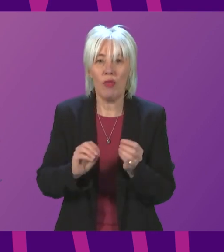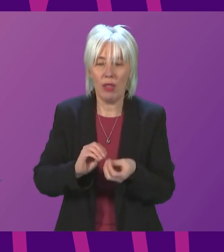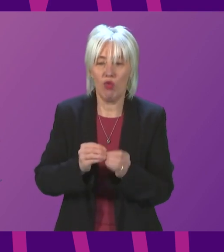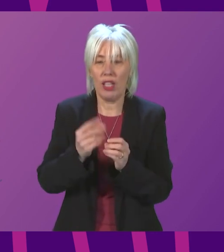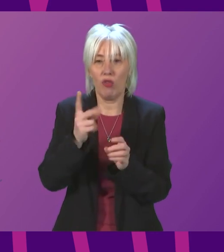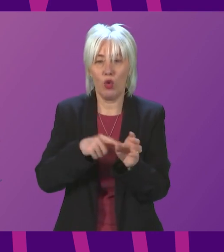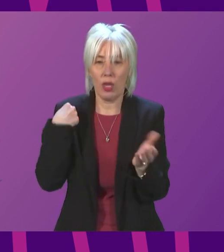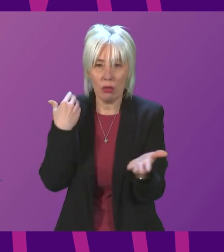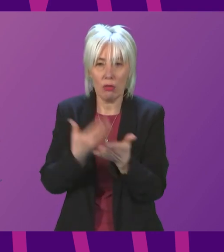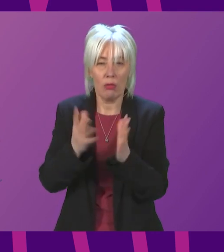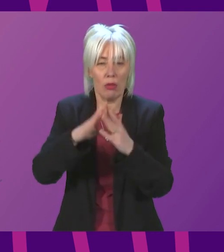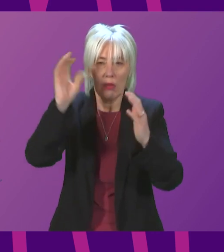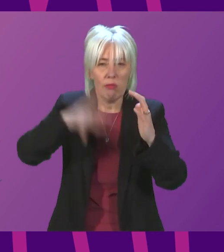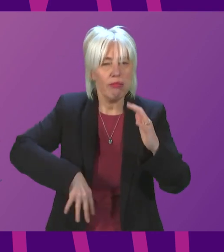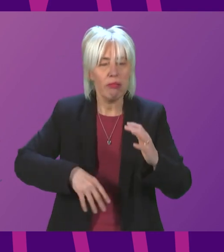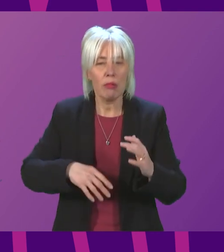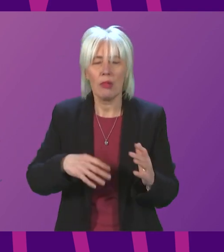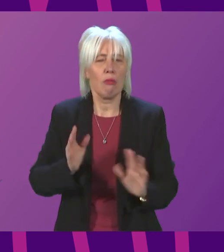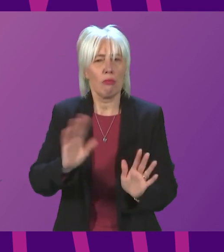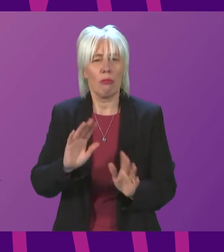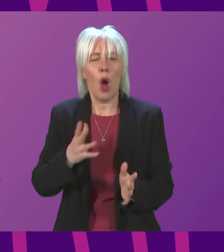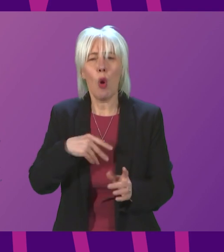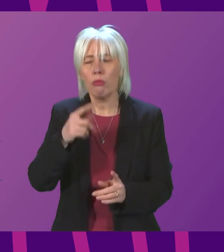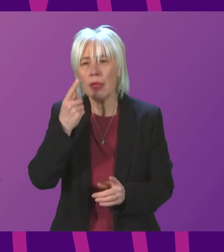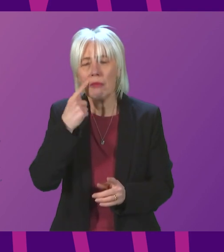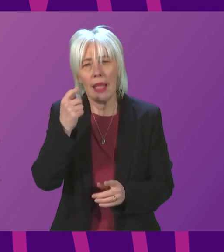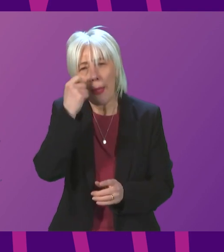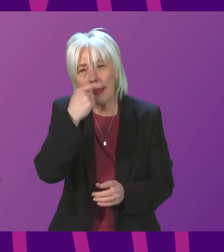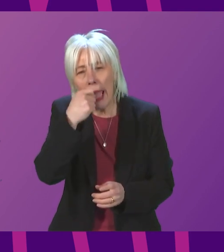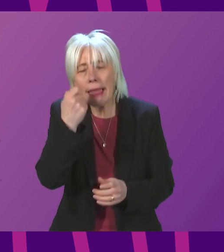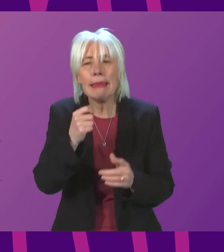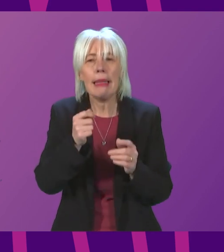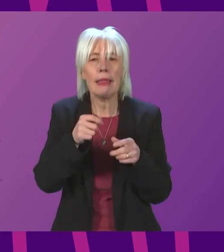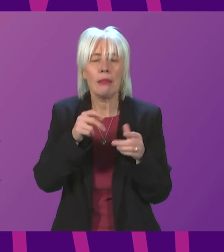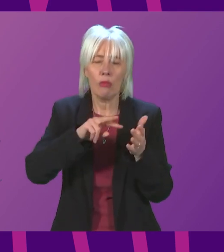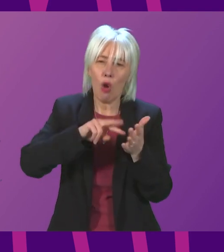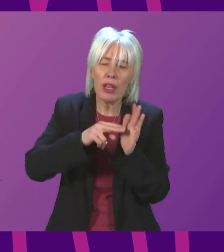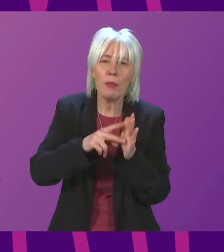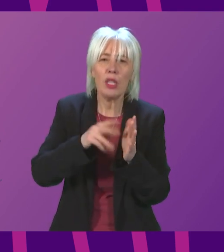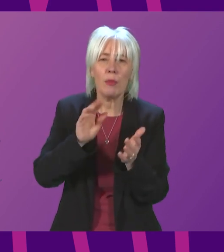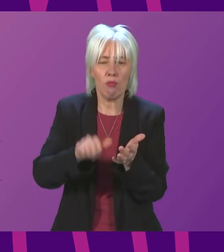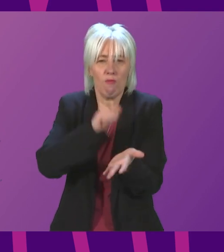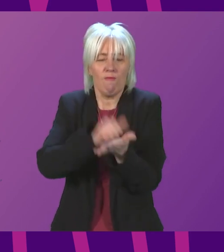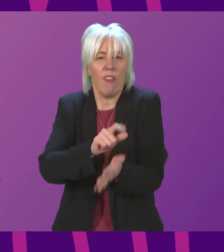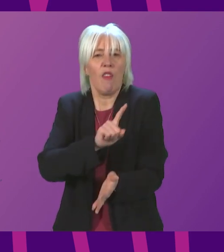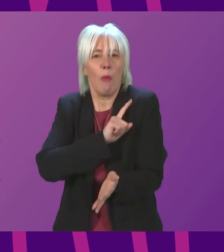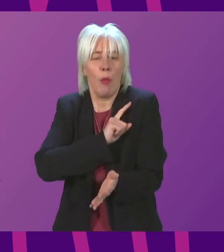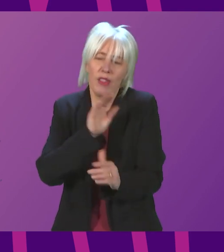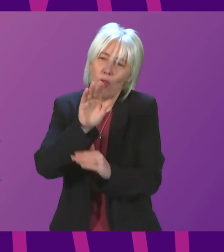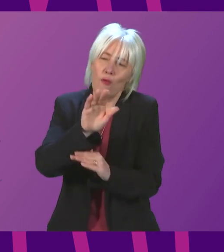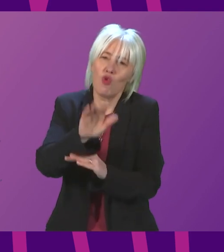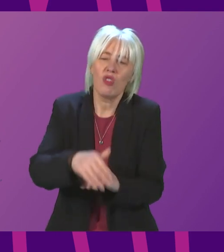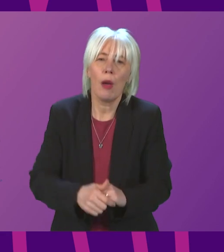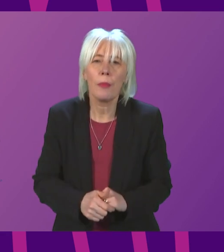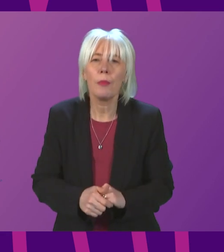years dismantled, and I want to see the testing arrangements we have fit for purpose and appropriate for the future. In terms of things like